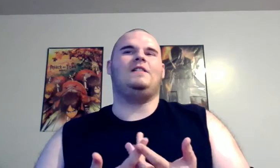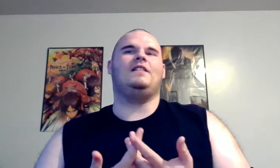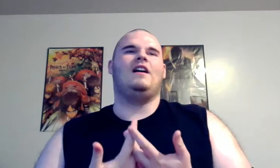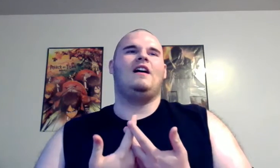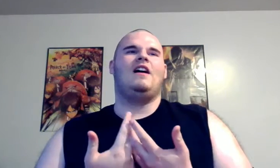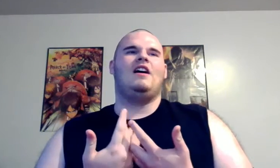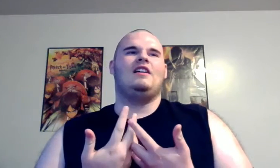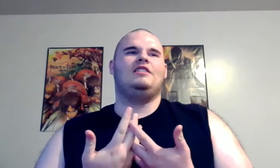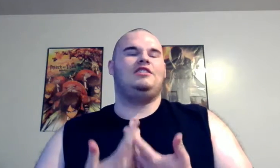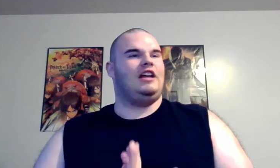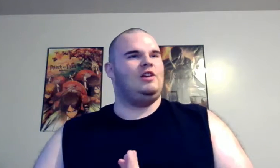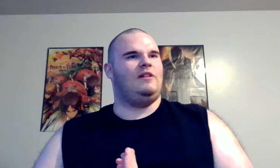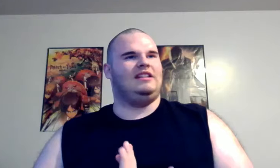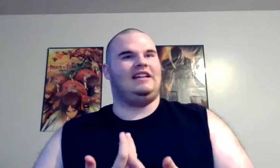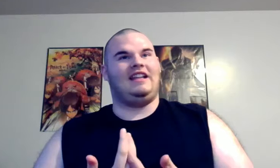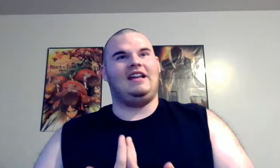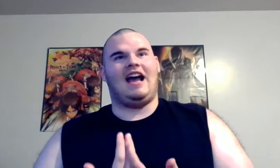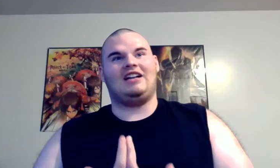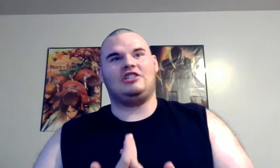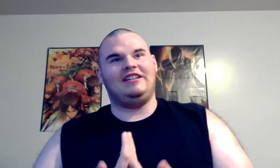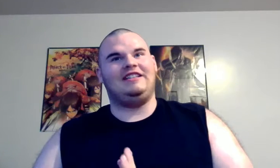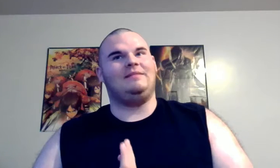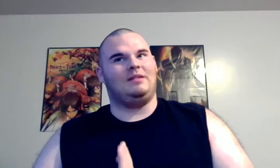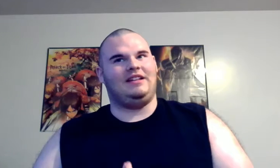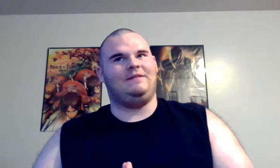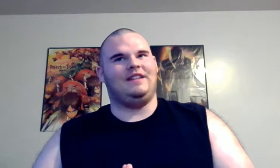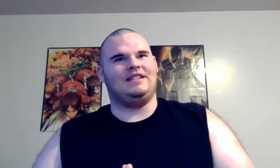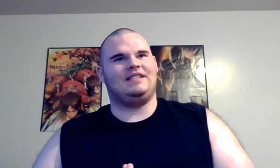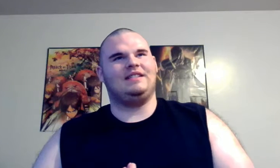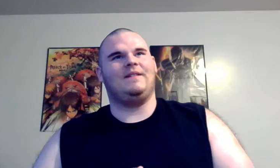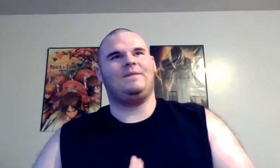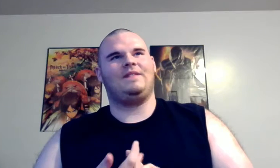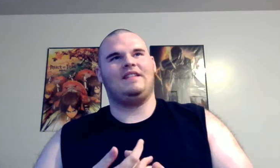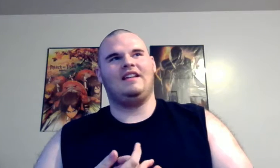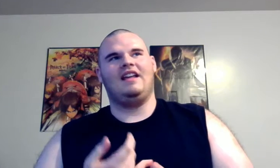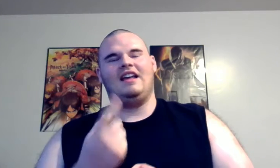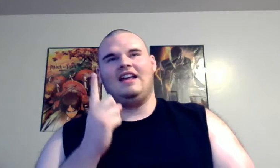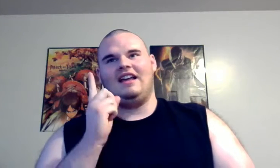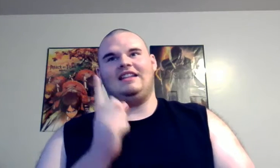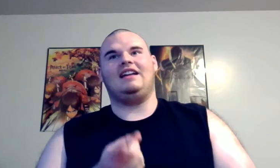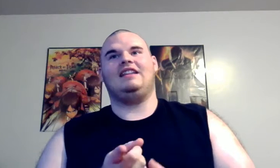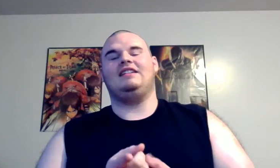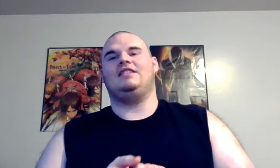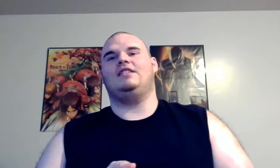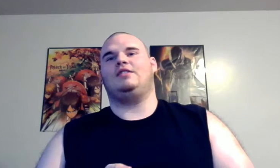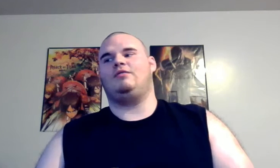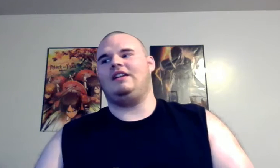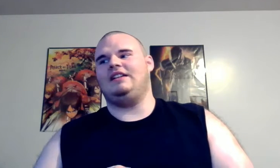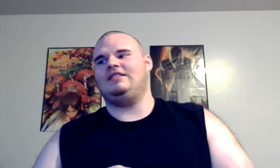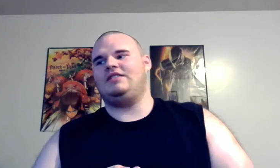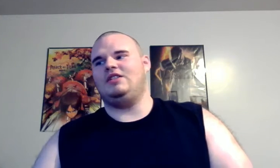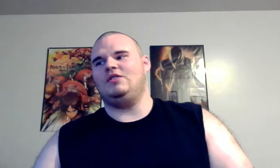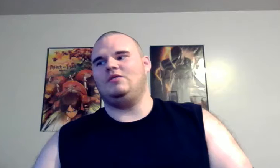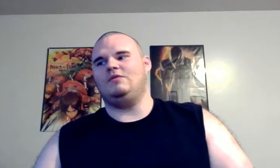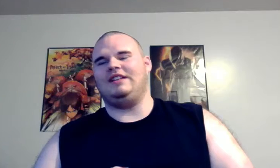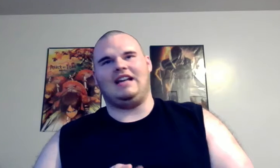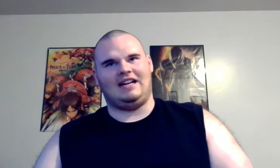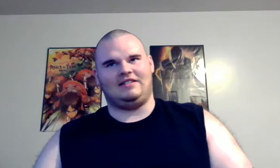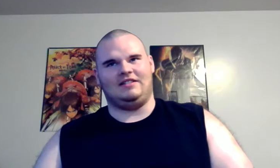genuine like they actually did believe this and that that is a credit to the actors